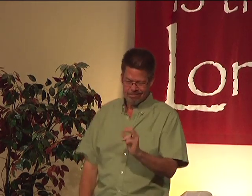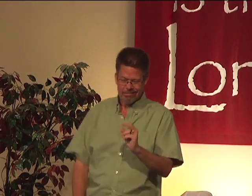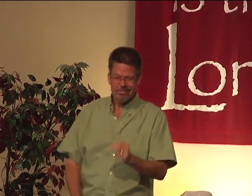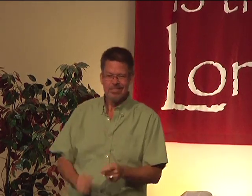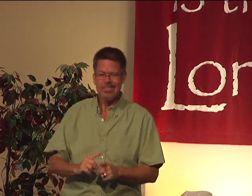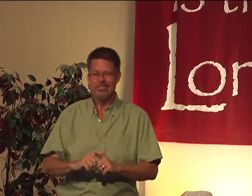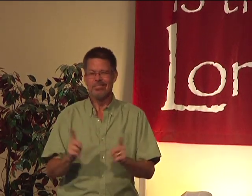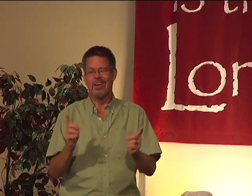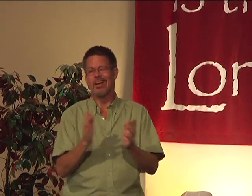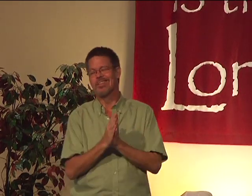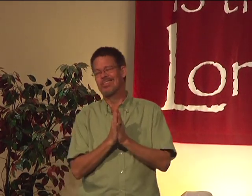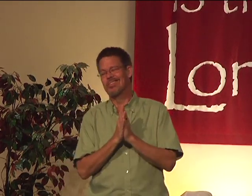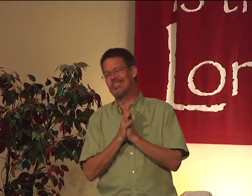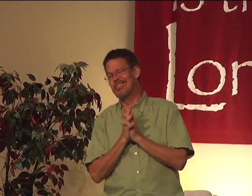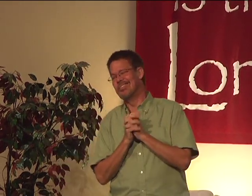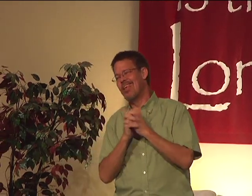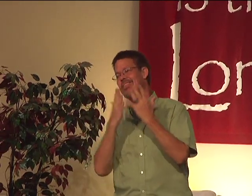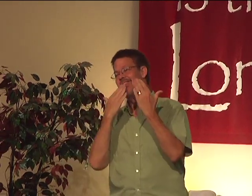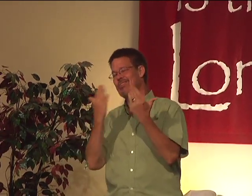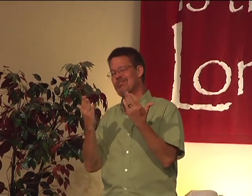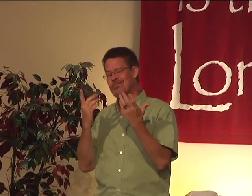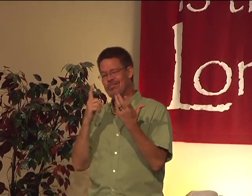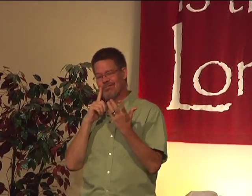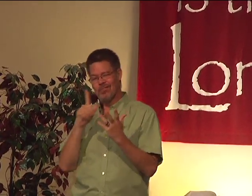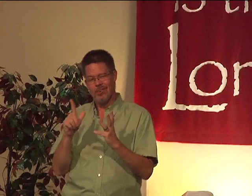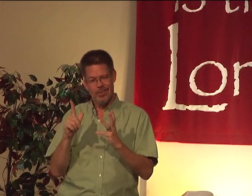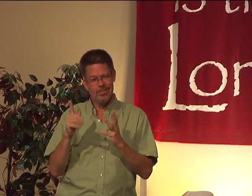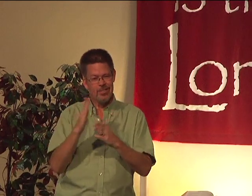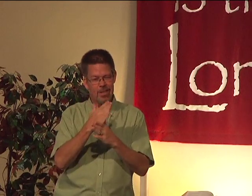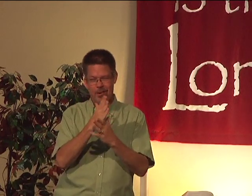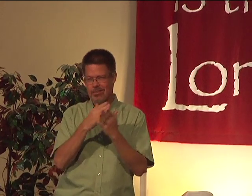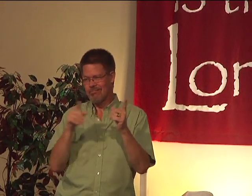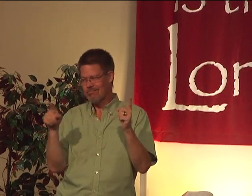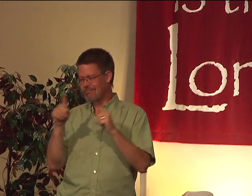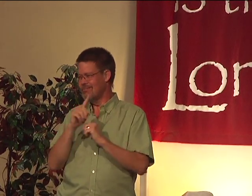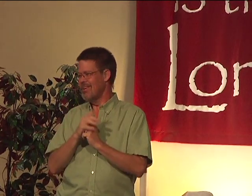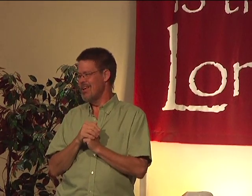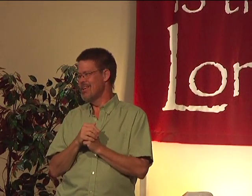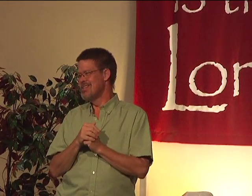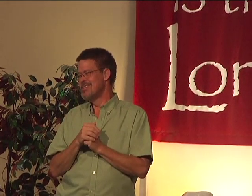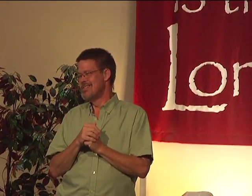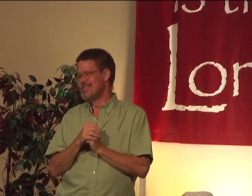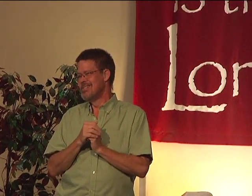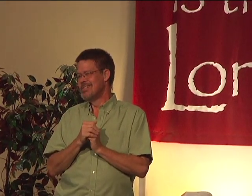have to drink beer. But anyway. Father, we just thank you for those who shared.